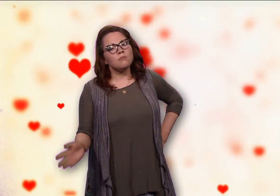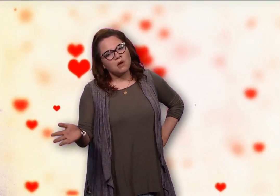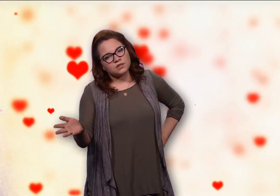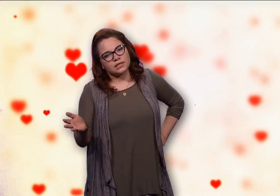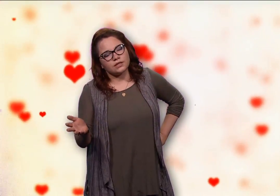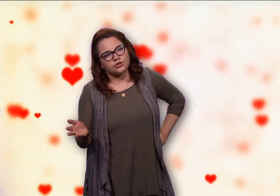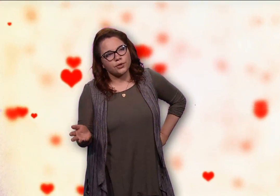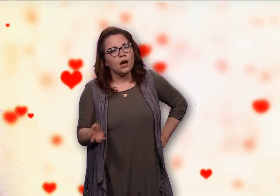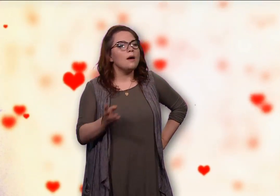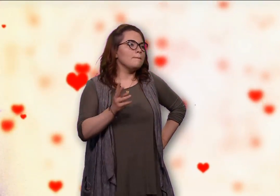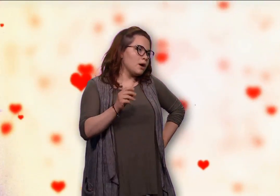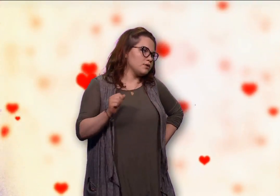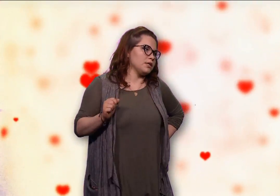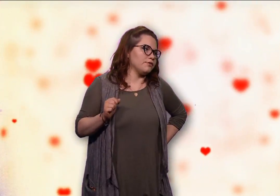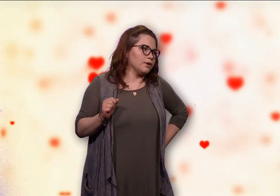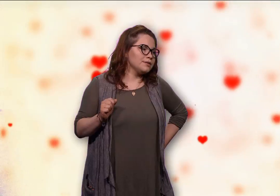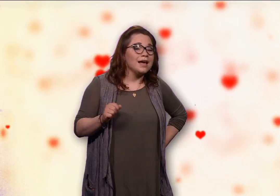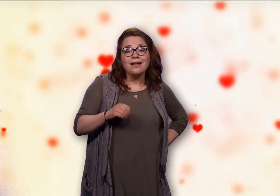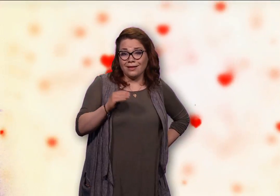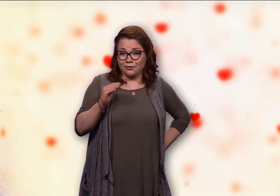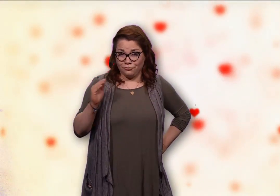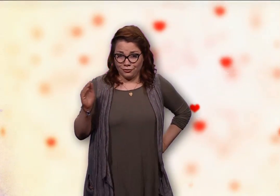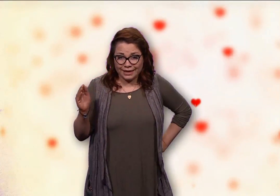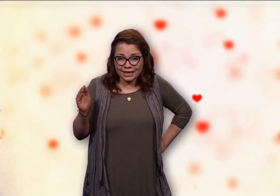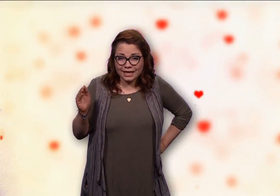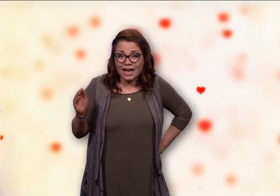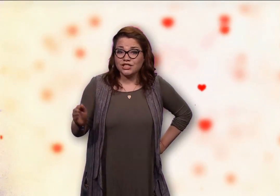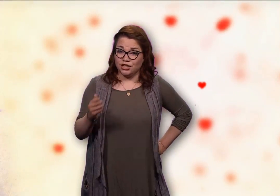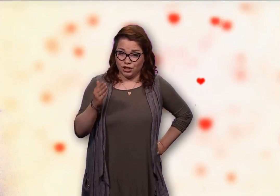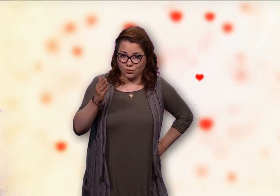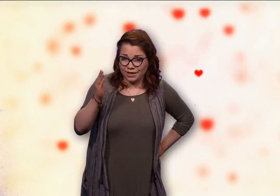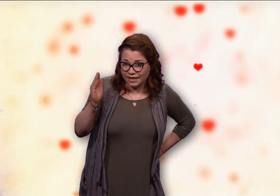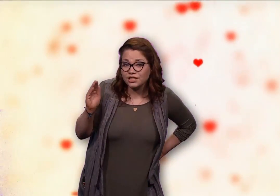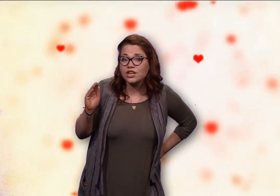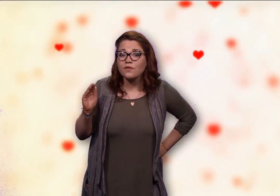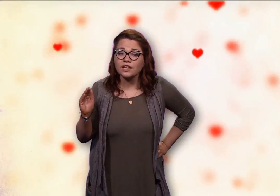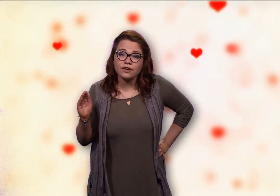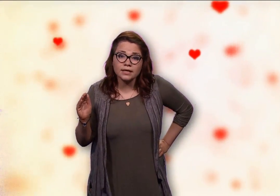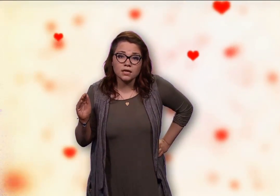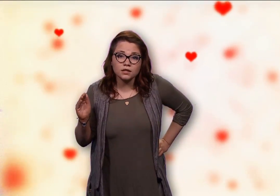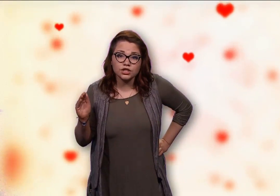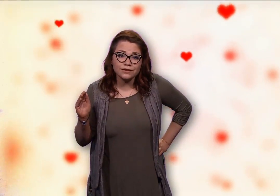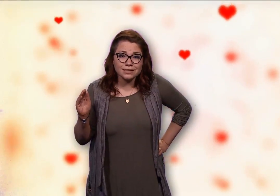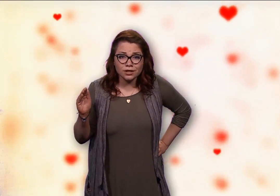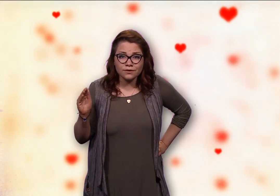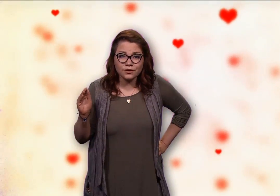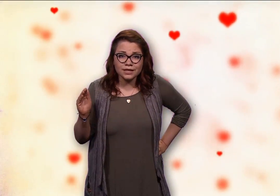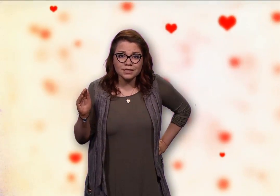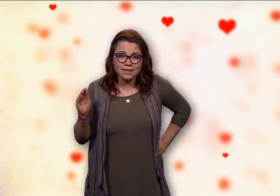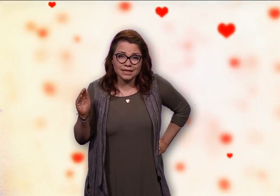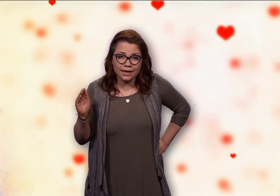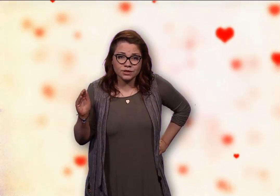Mostly untrue. Mostly gross. Like, really? Did you need to know that your ex-Uncle Jerry's looking for an intimate encounter?